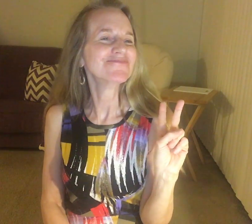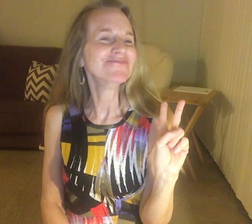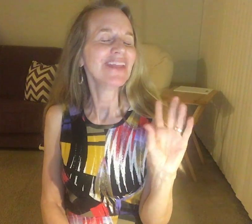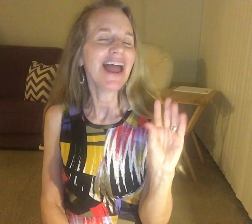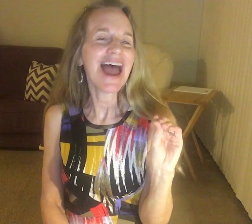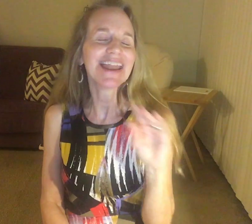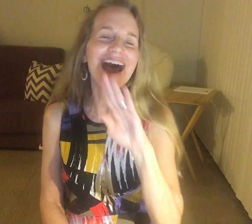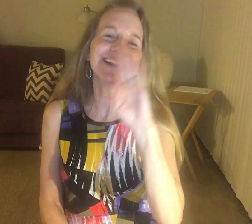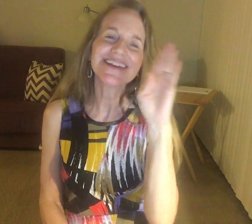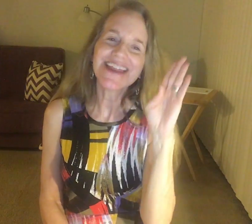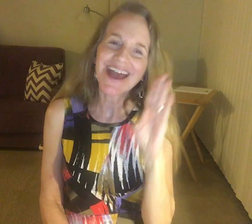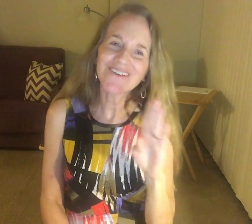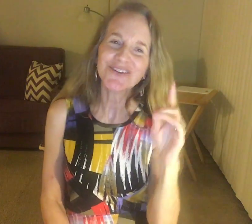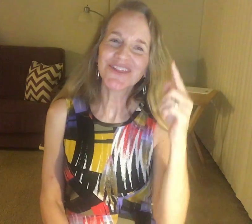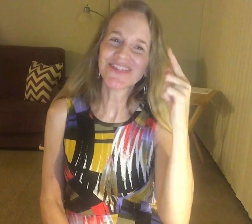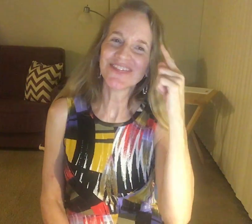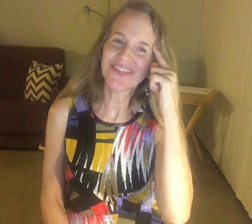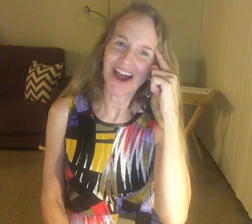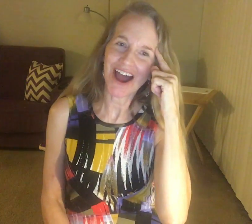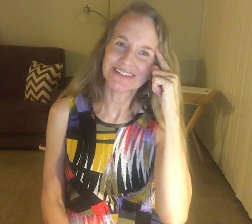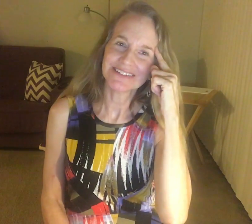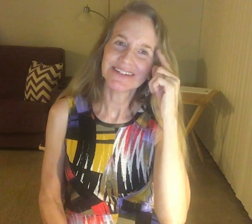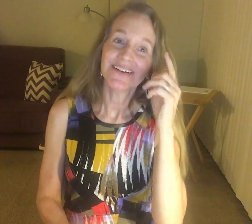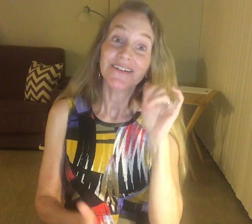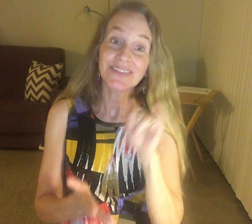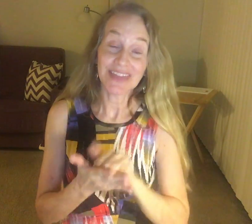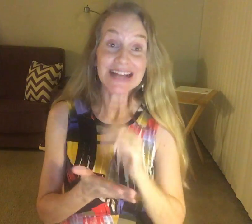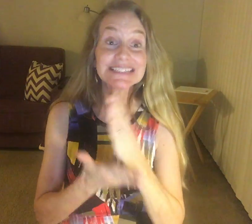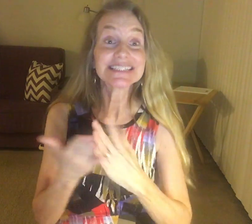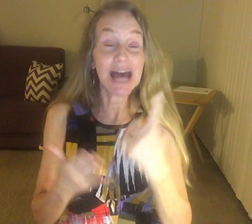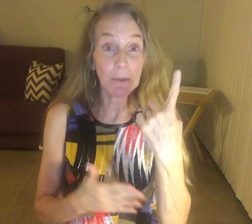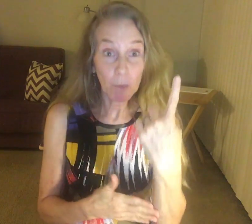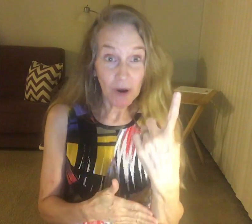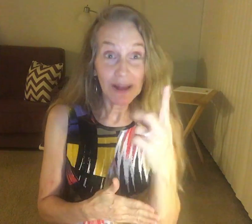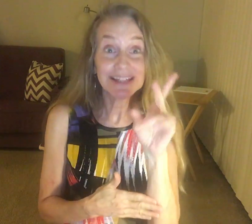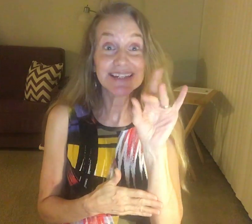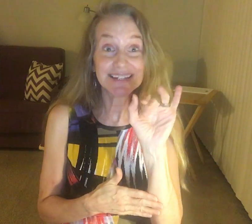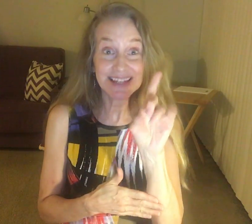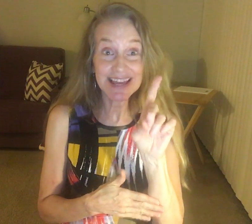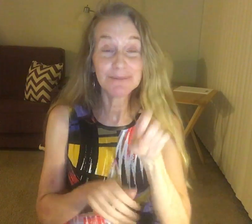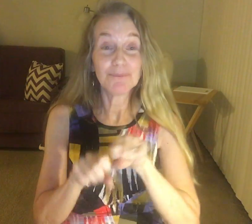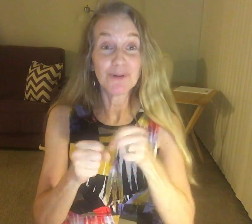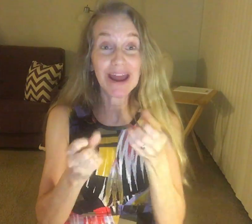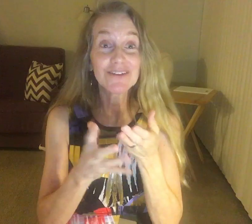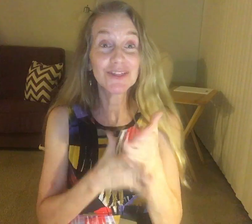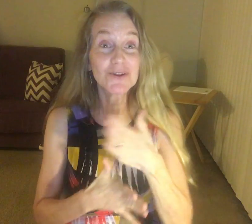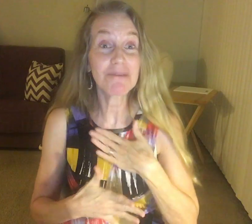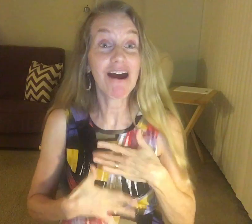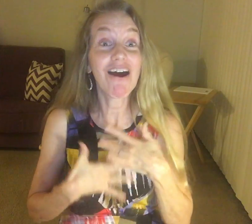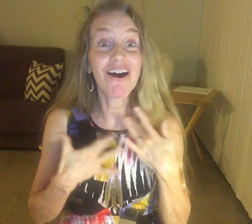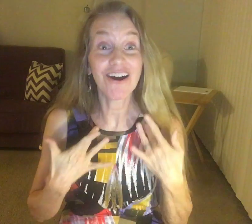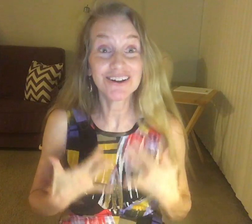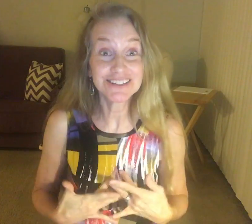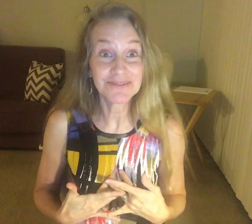And I never thought that someone did put it through my heart.